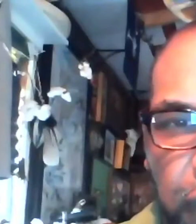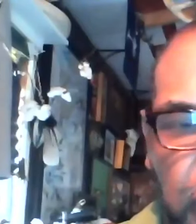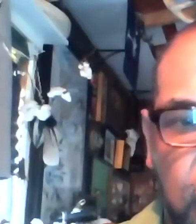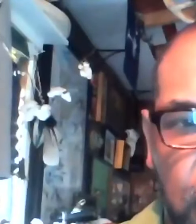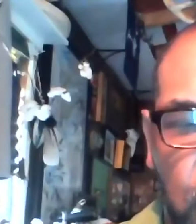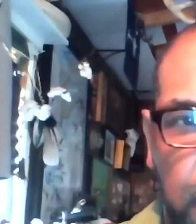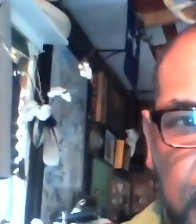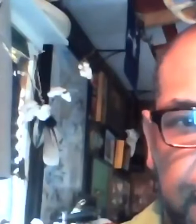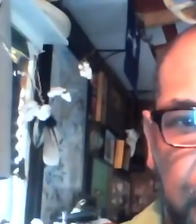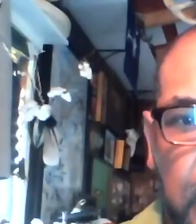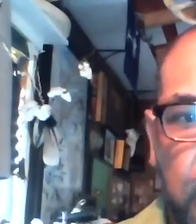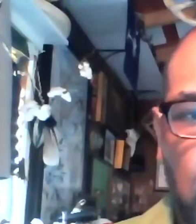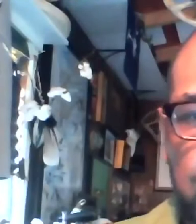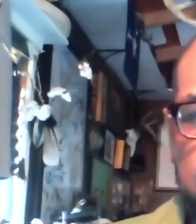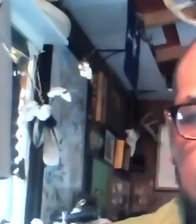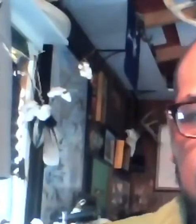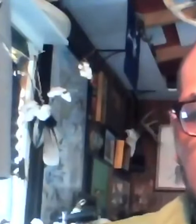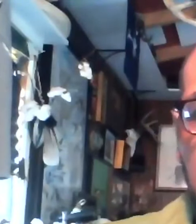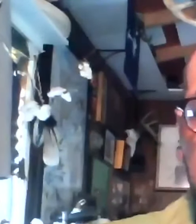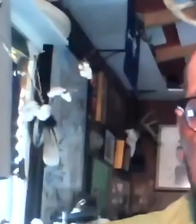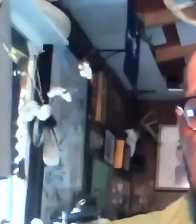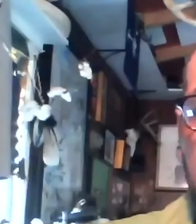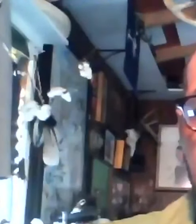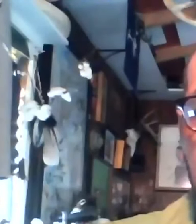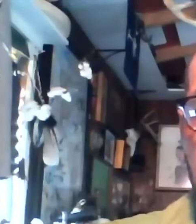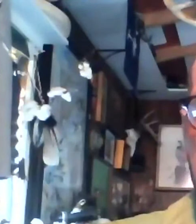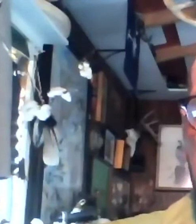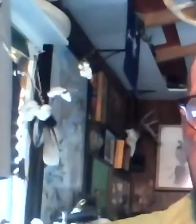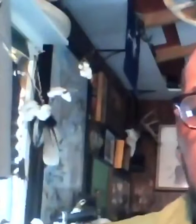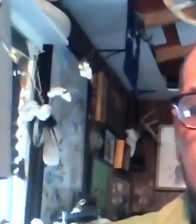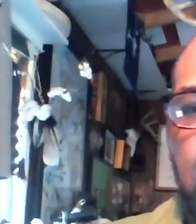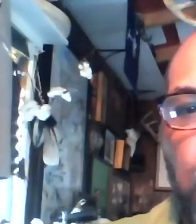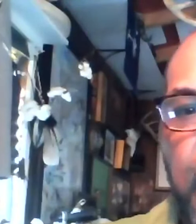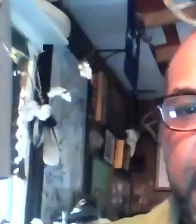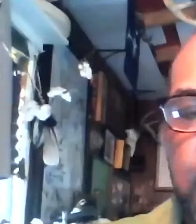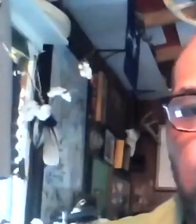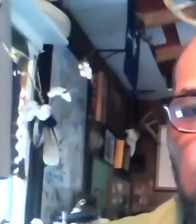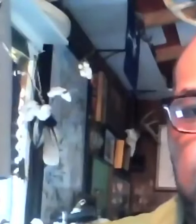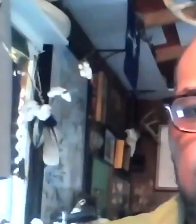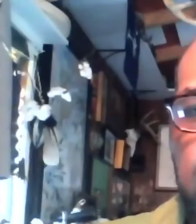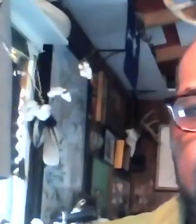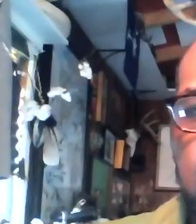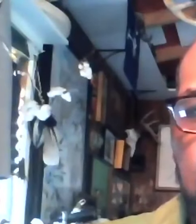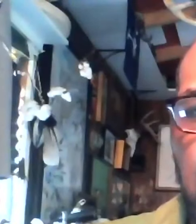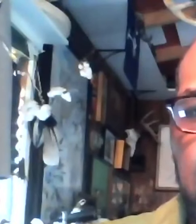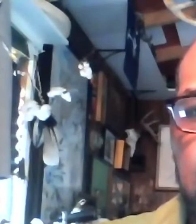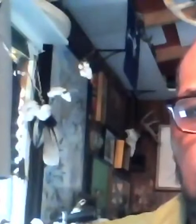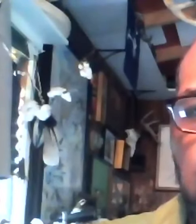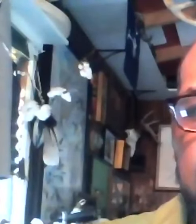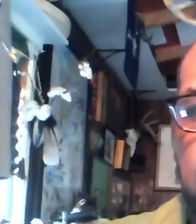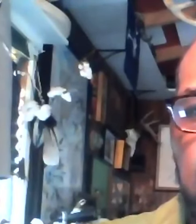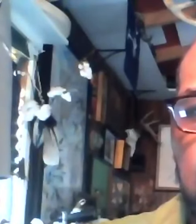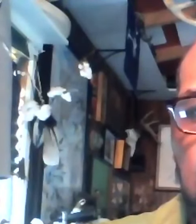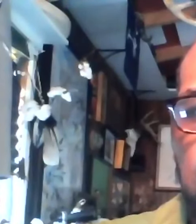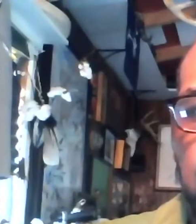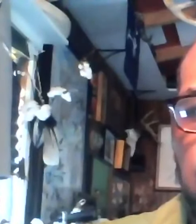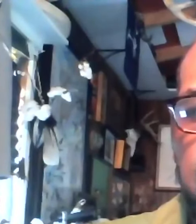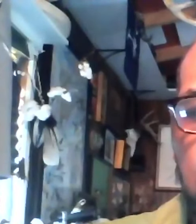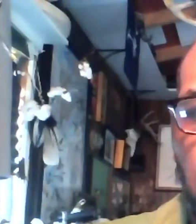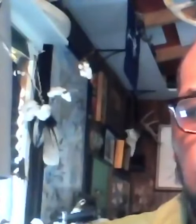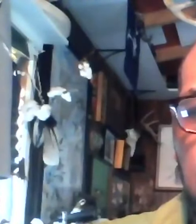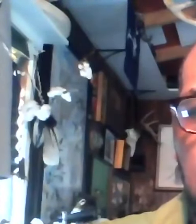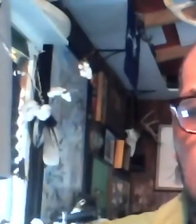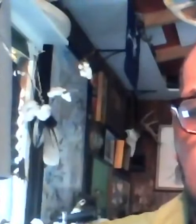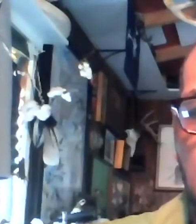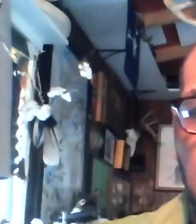relationship. So this begins to give you some idea then maybe of why someone might decide to migrate from